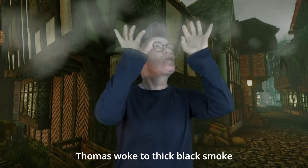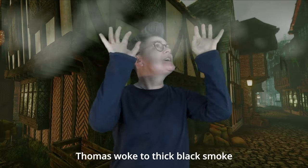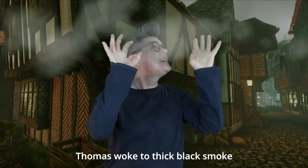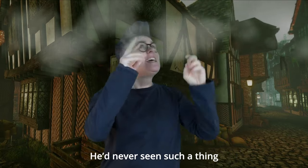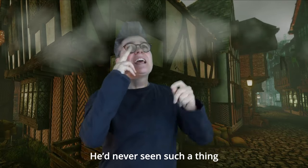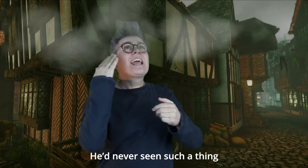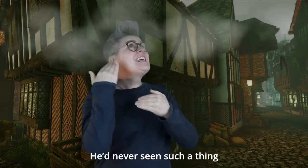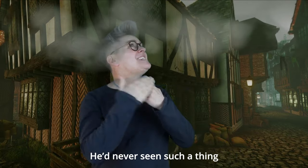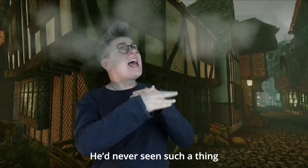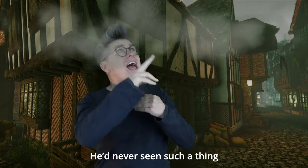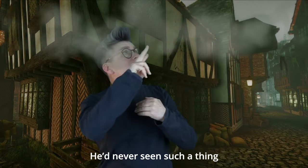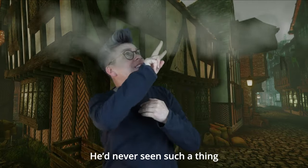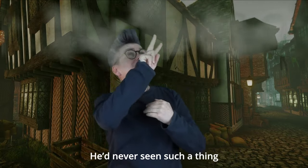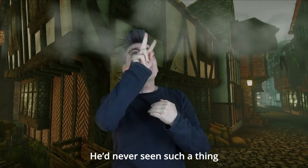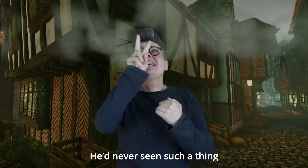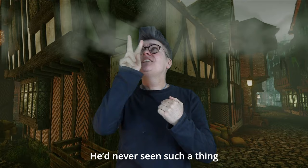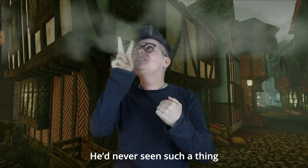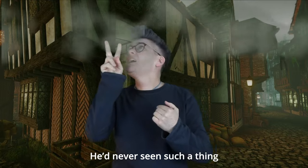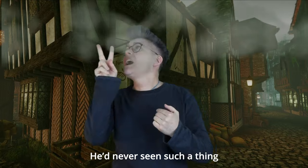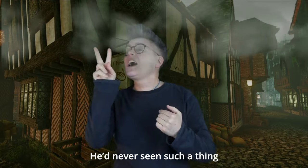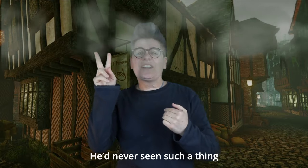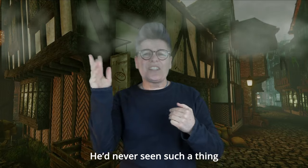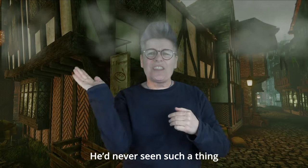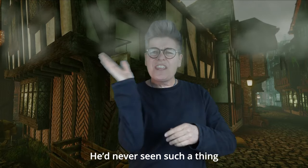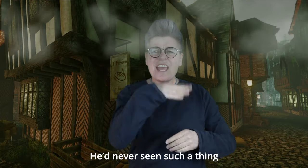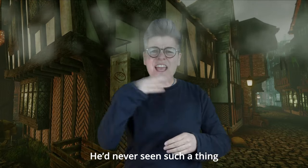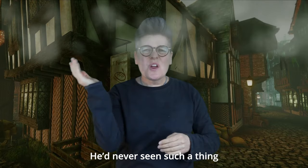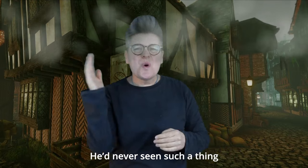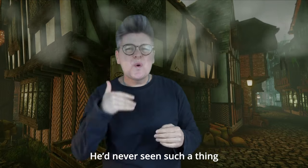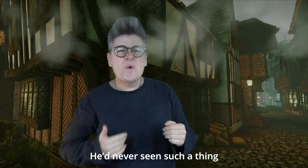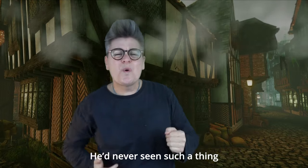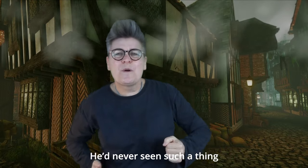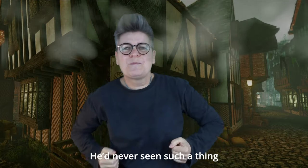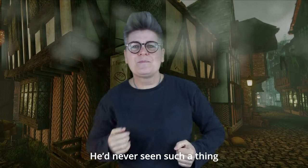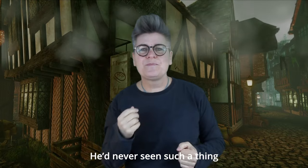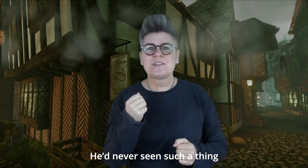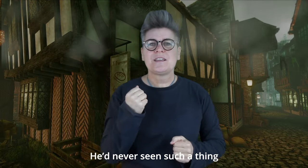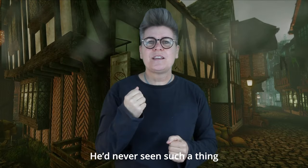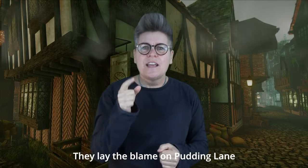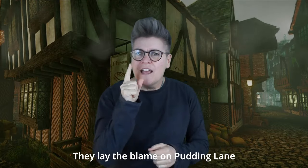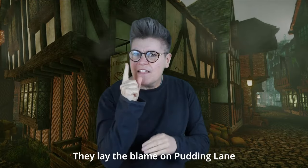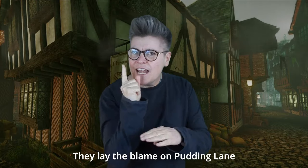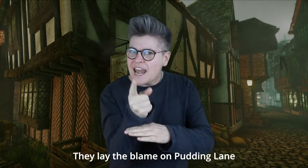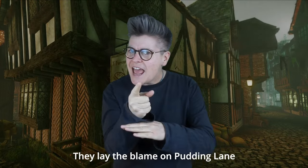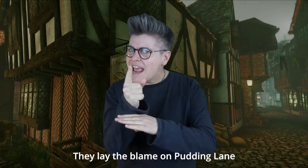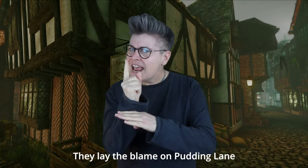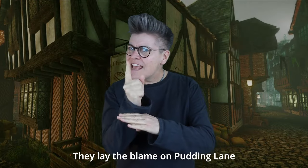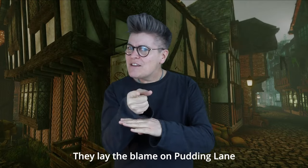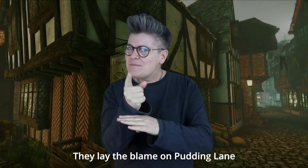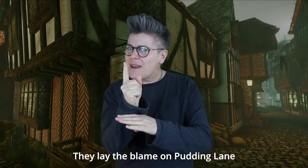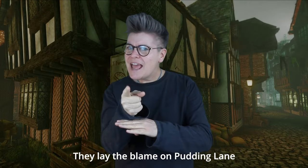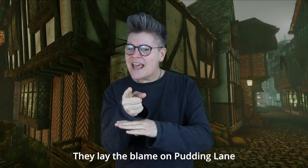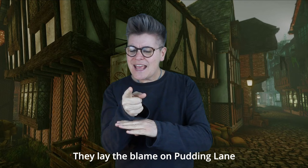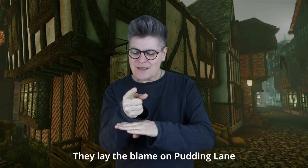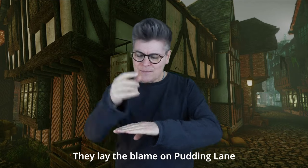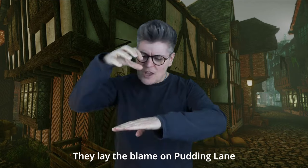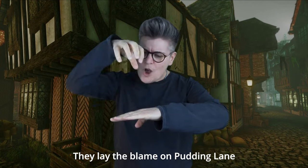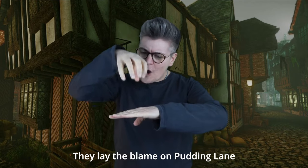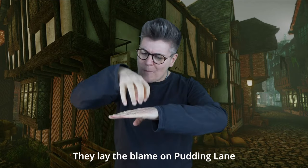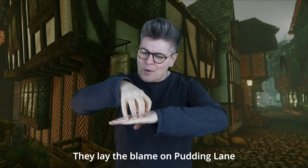He'd never seen such a thing They lay the blame on